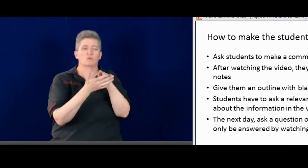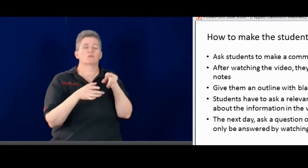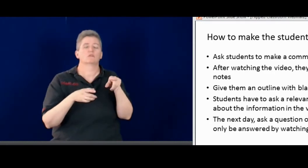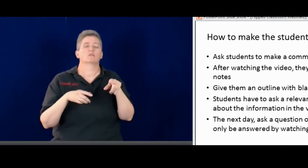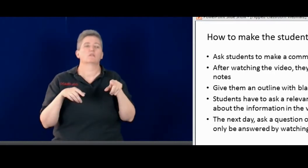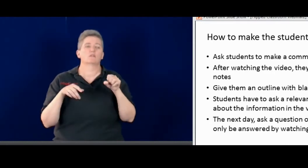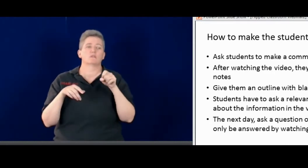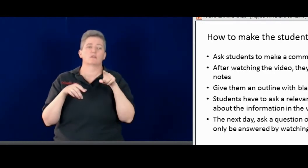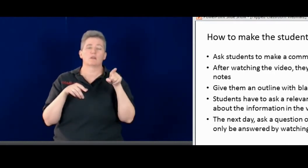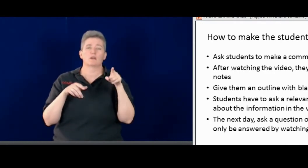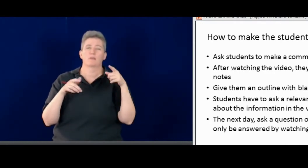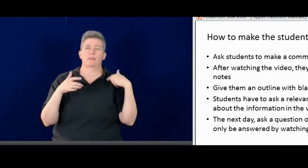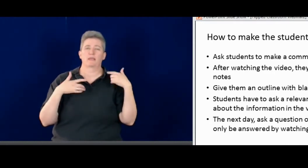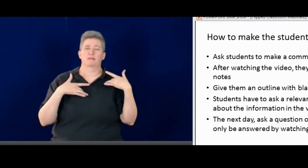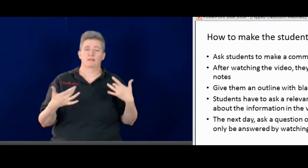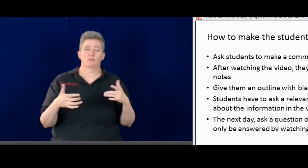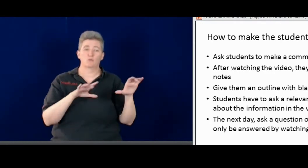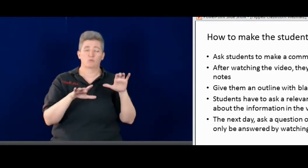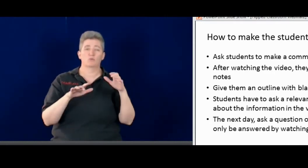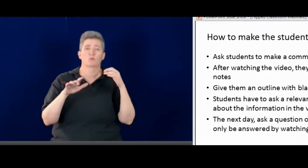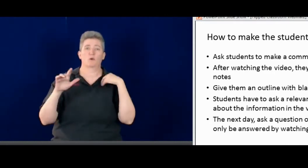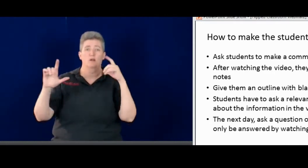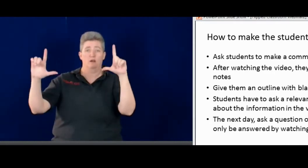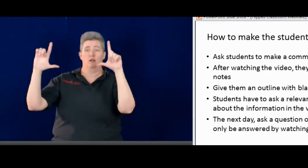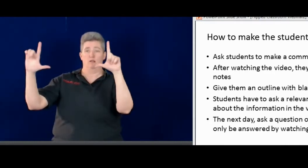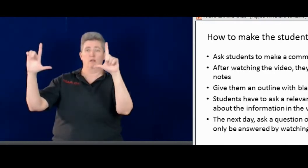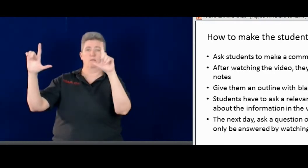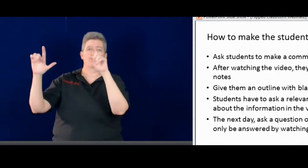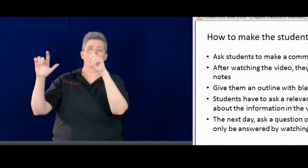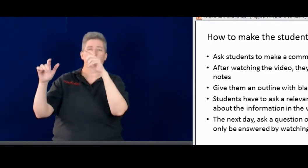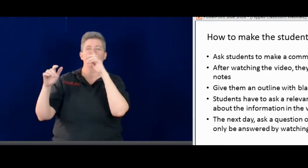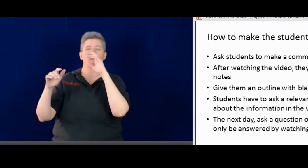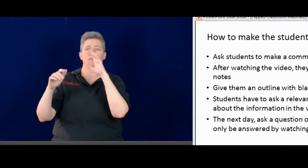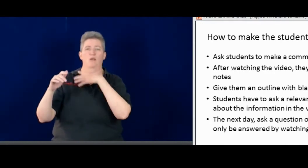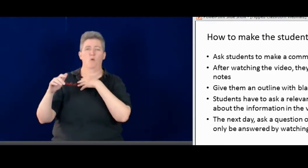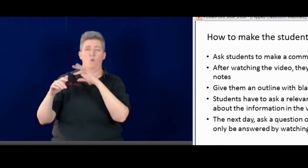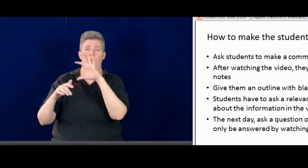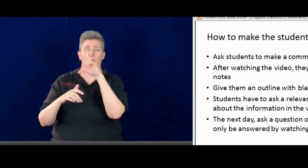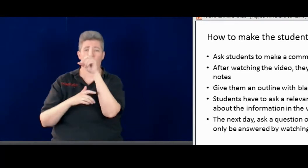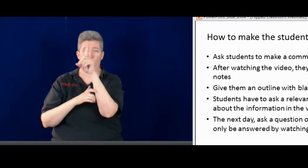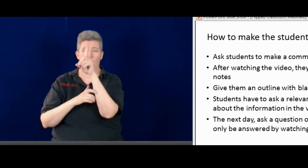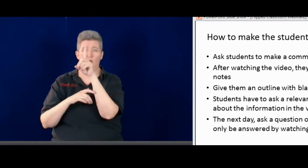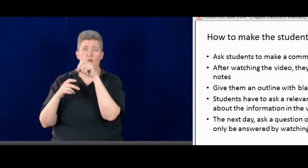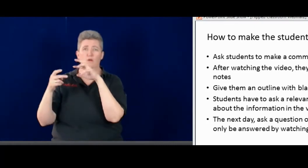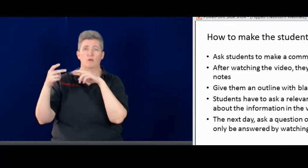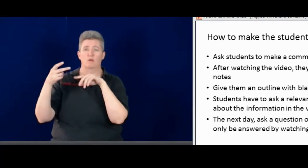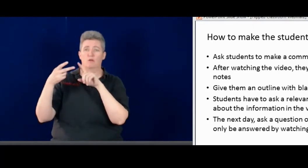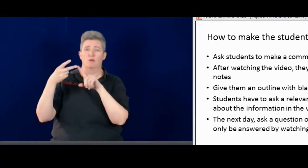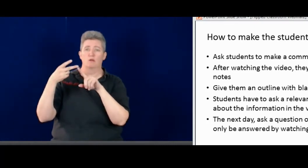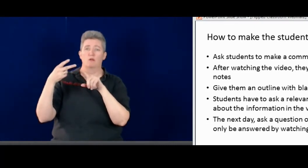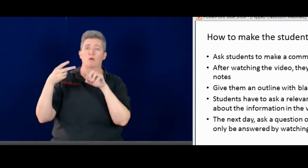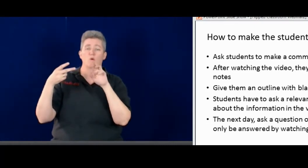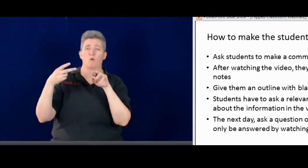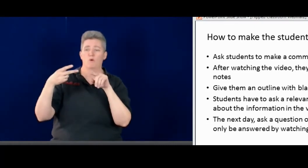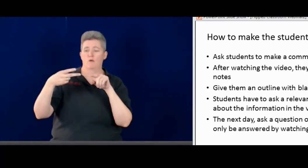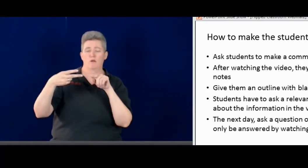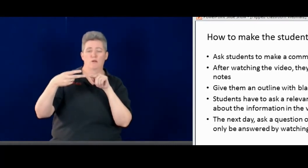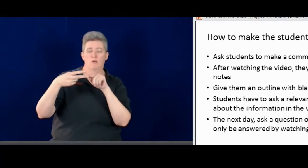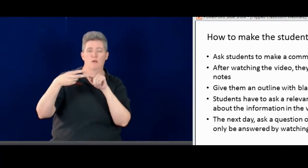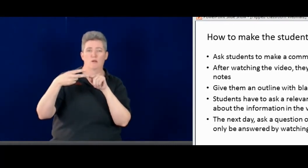classroom in a public school, they tended to have a whiteboard